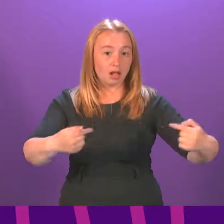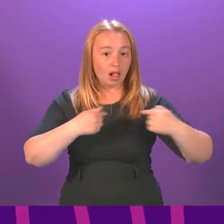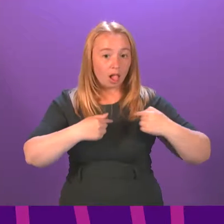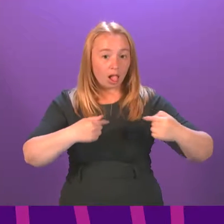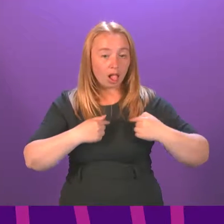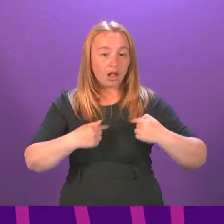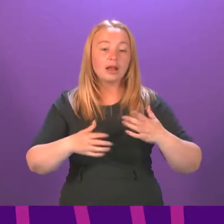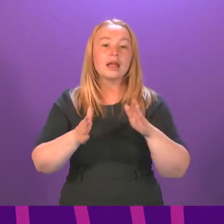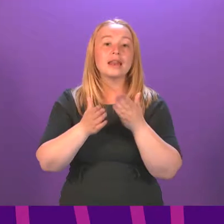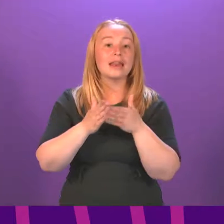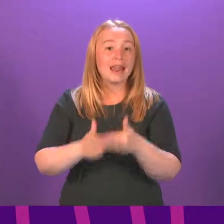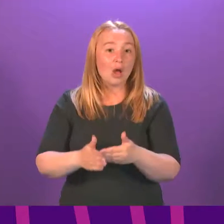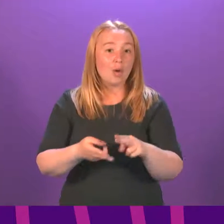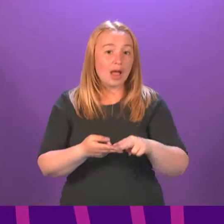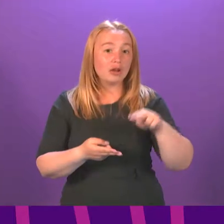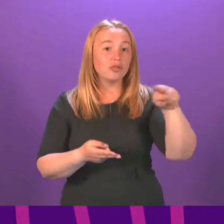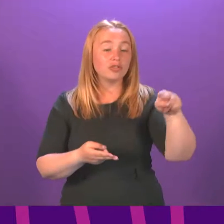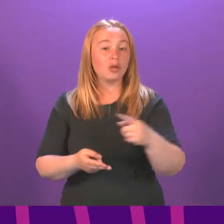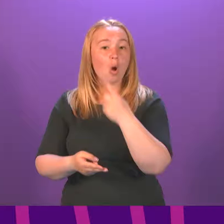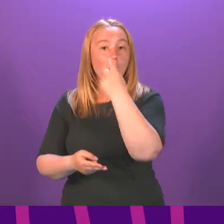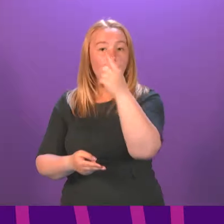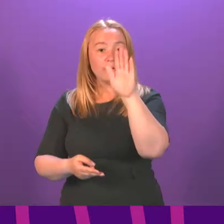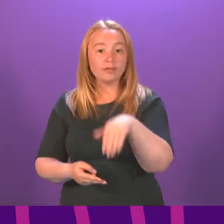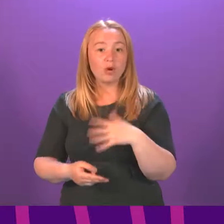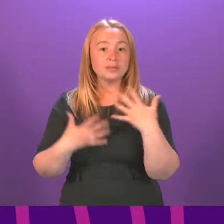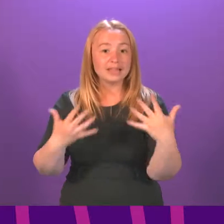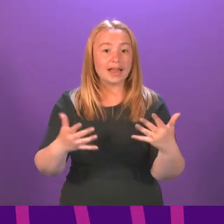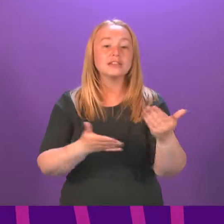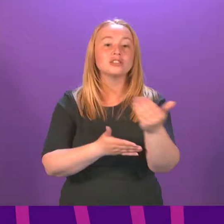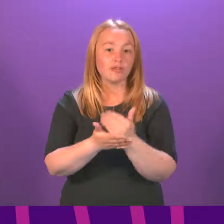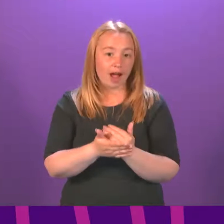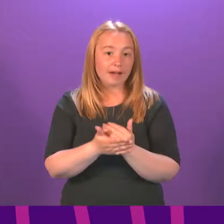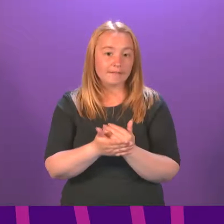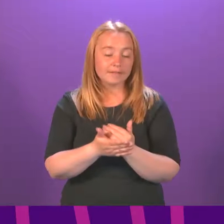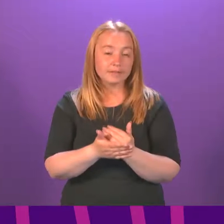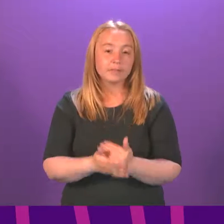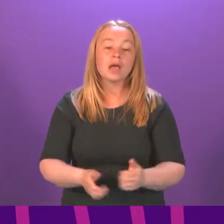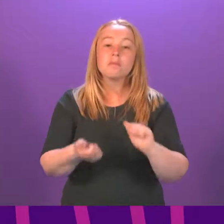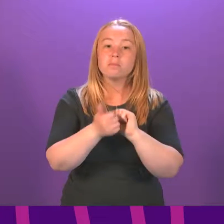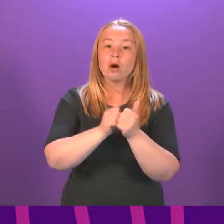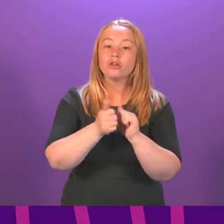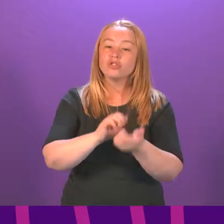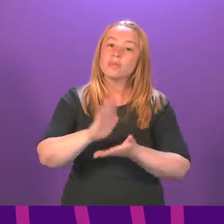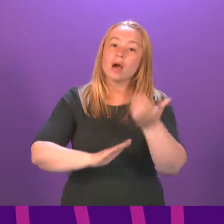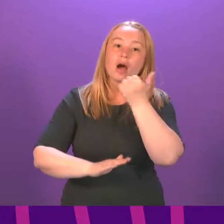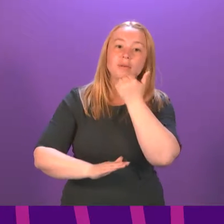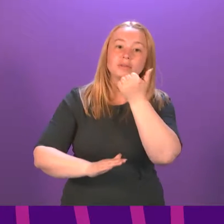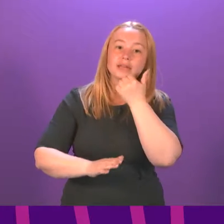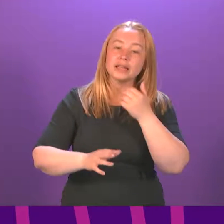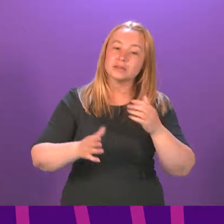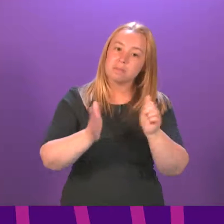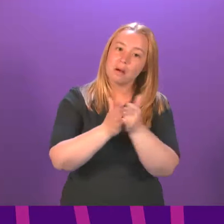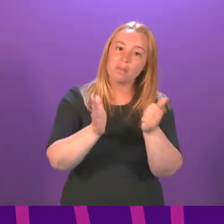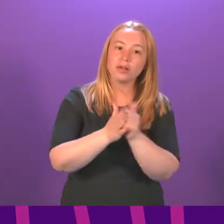increased to 1 in 10 people surviving. In March this year, our Save a Life for Scotland partnership published an updated out-of-hospital